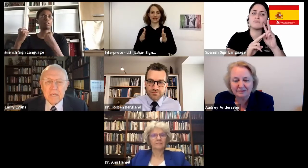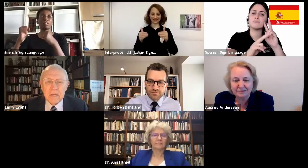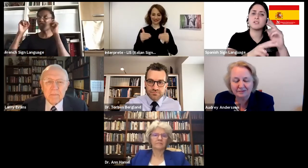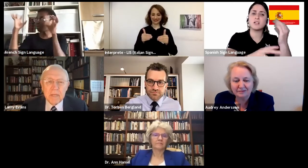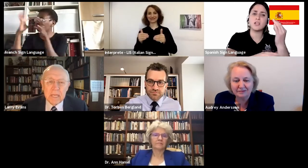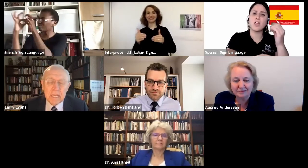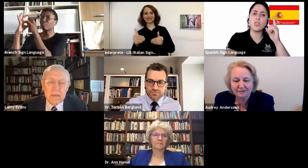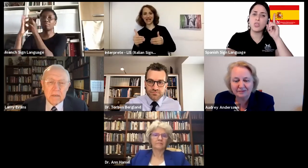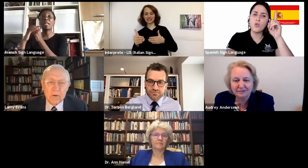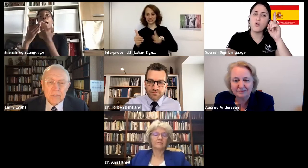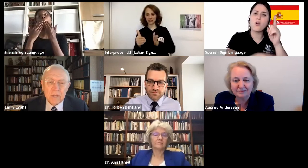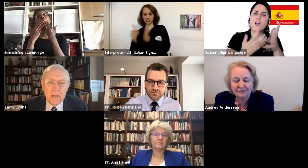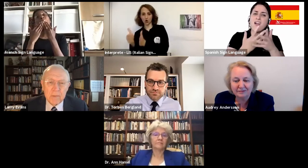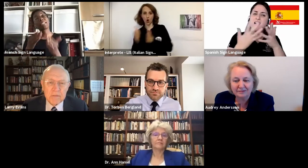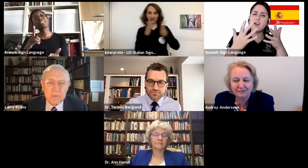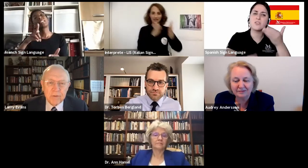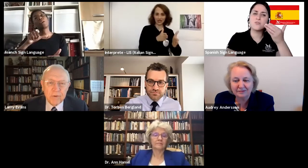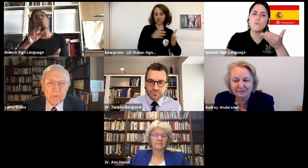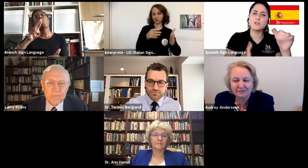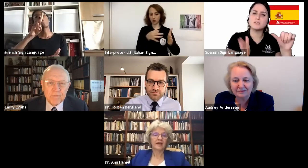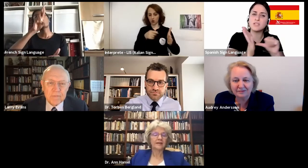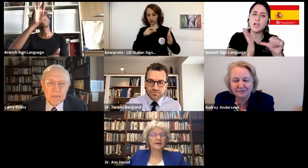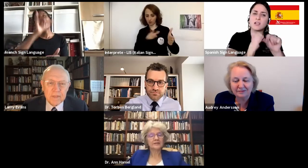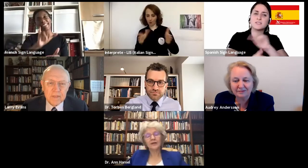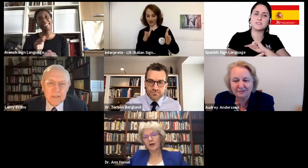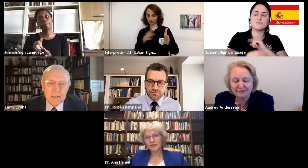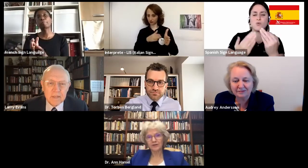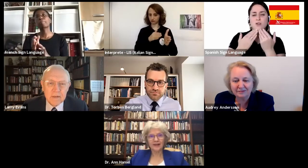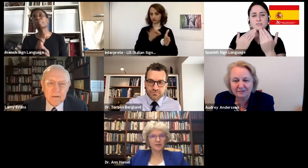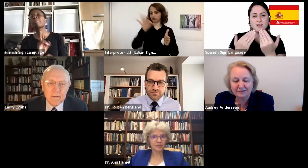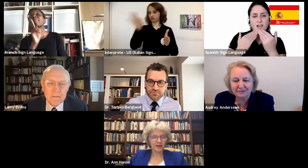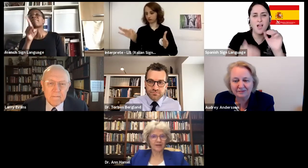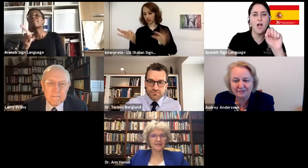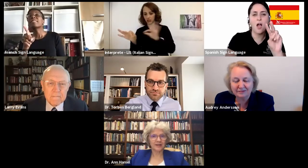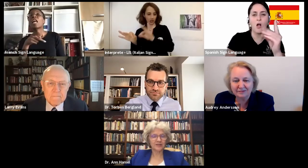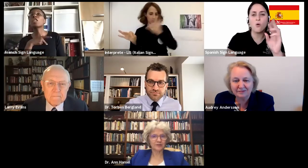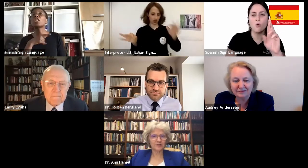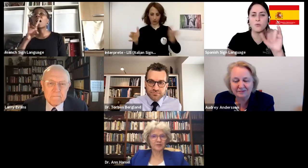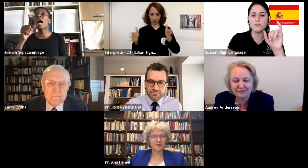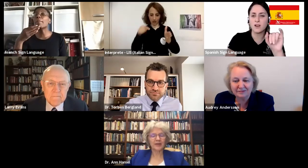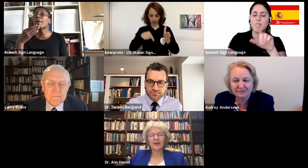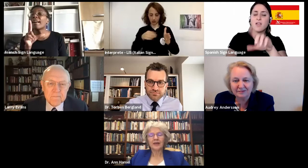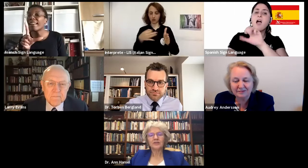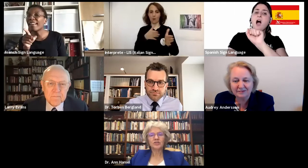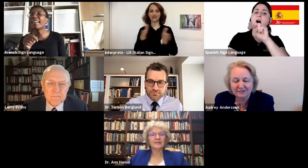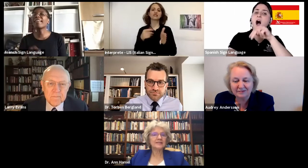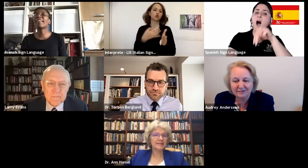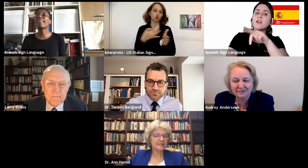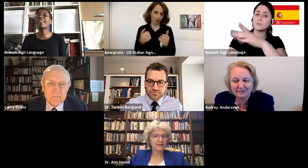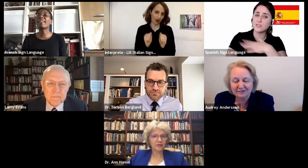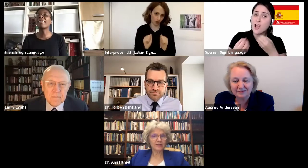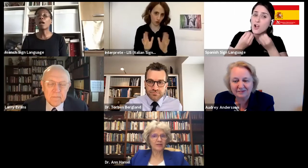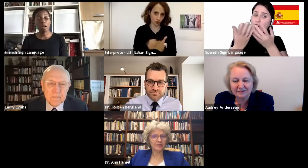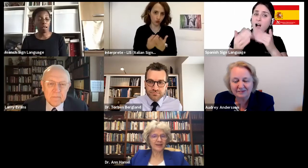And then, Ann, closing comments by you. Yes, I would also like to share a text of scripture. It's John